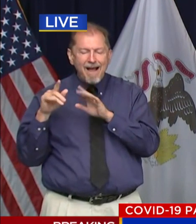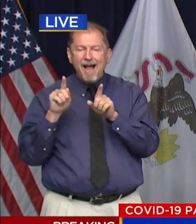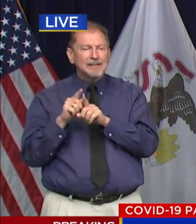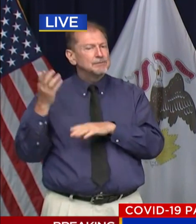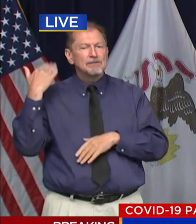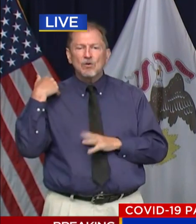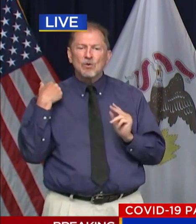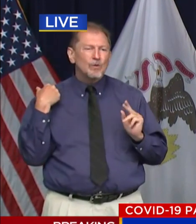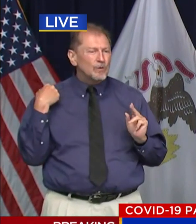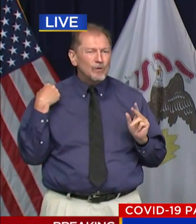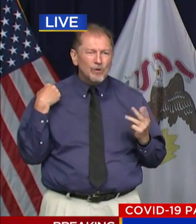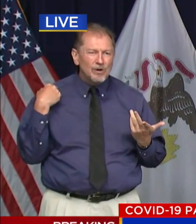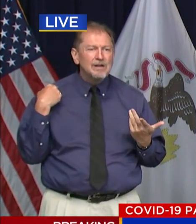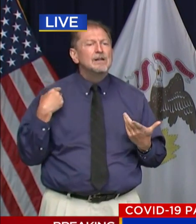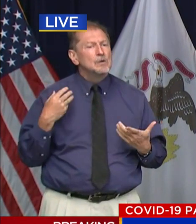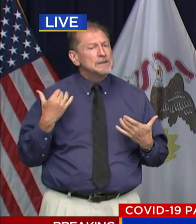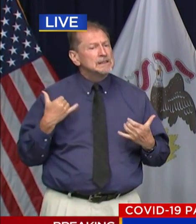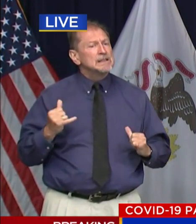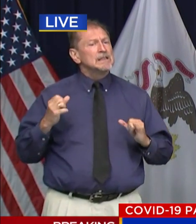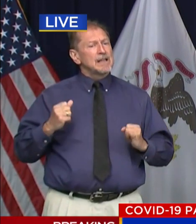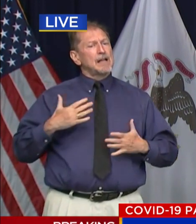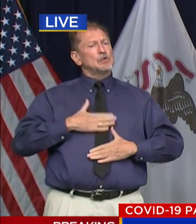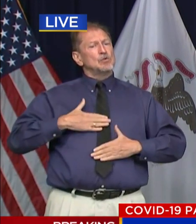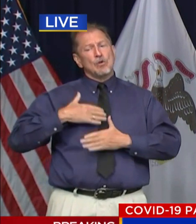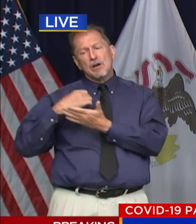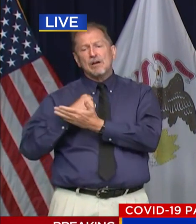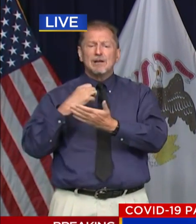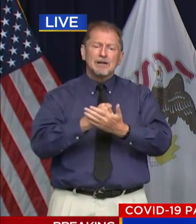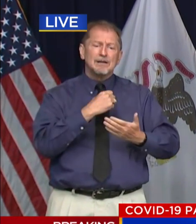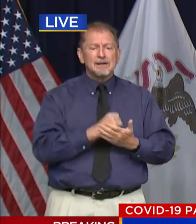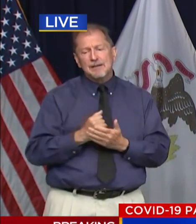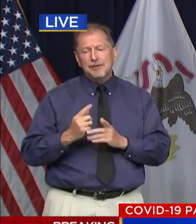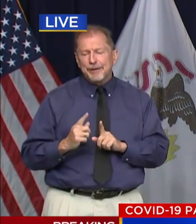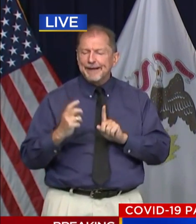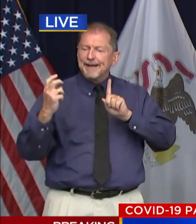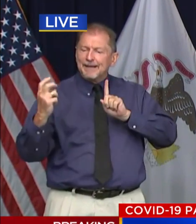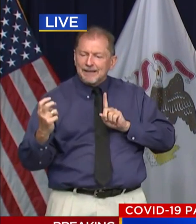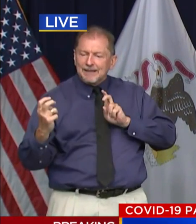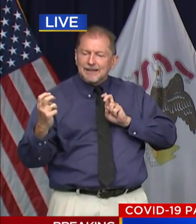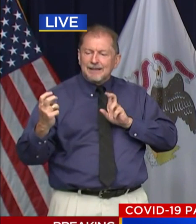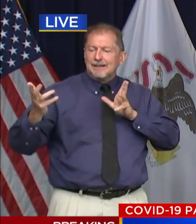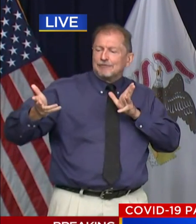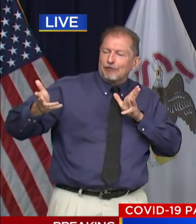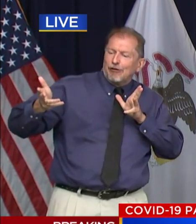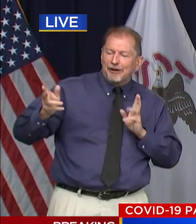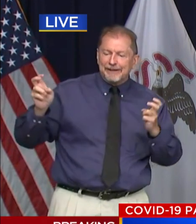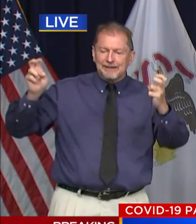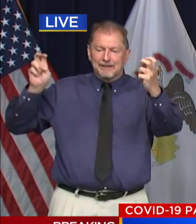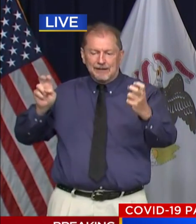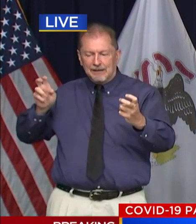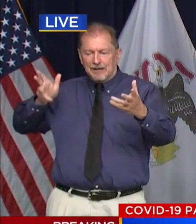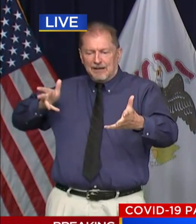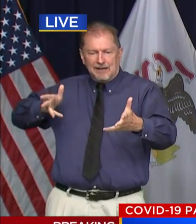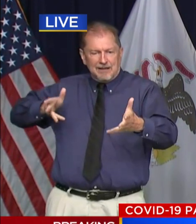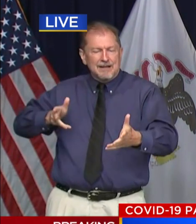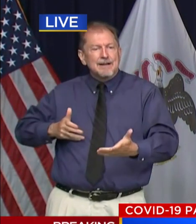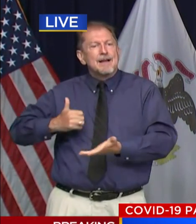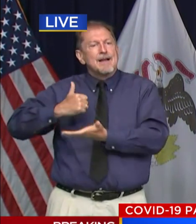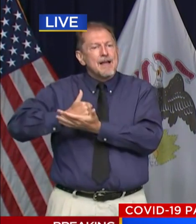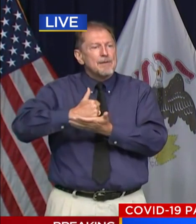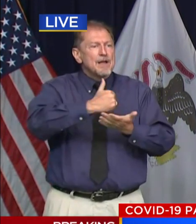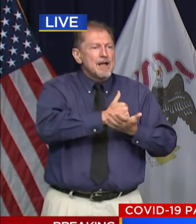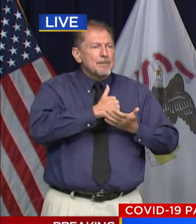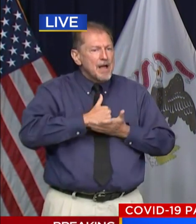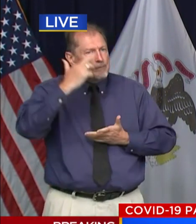can be every bit as rewarding, as important, and as enjoyable. So help us